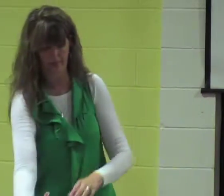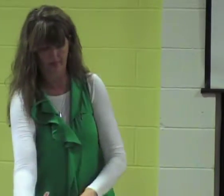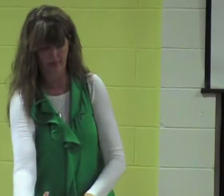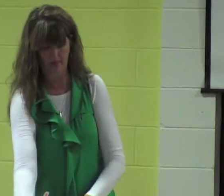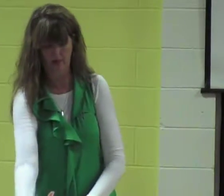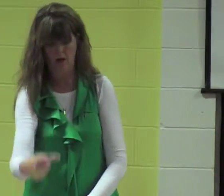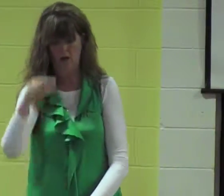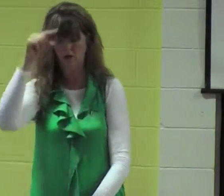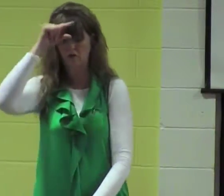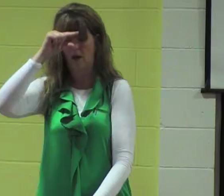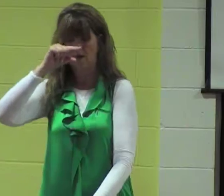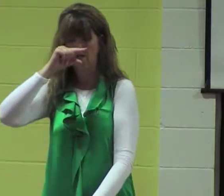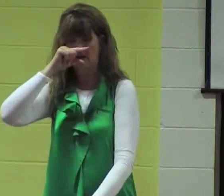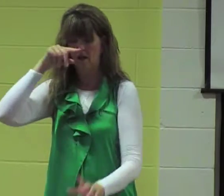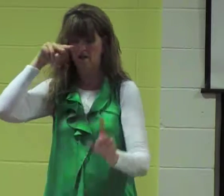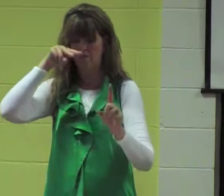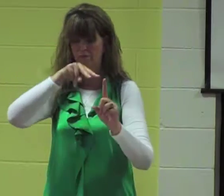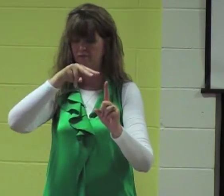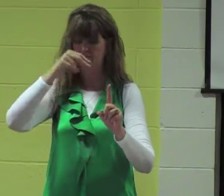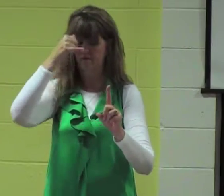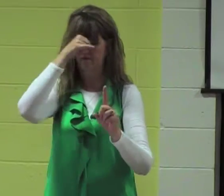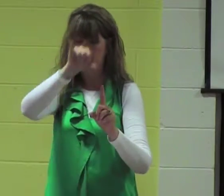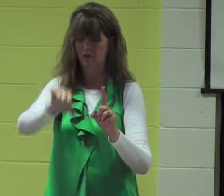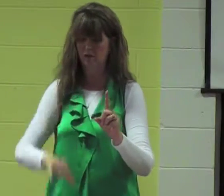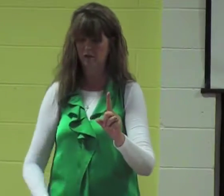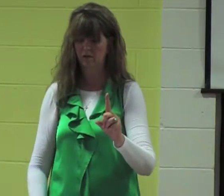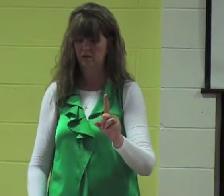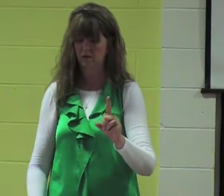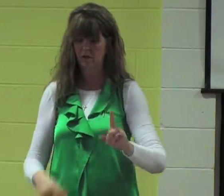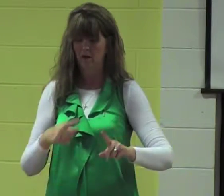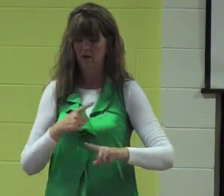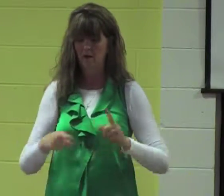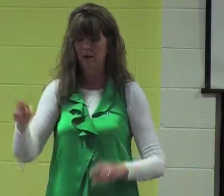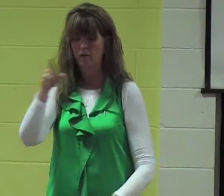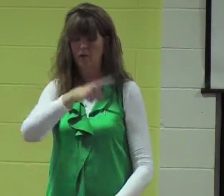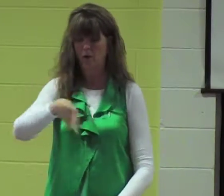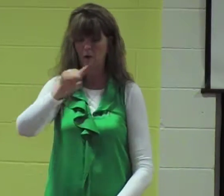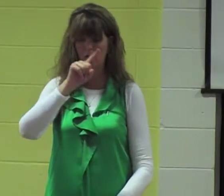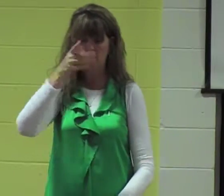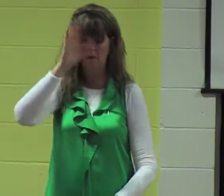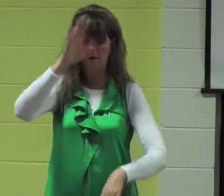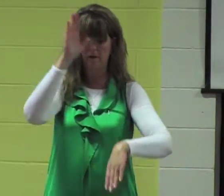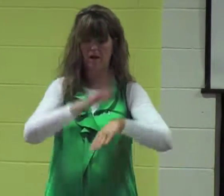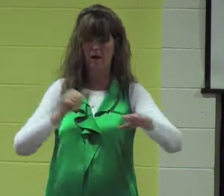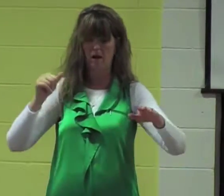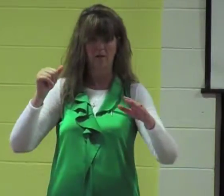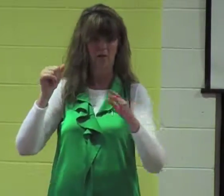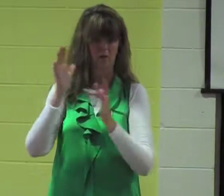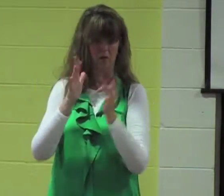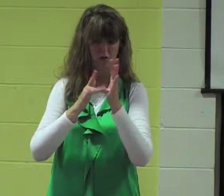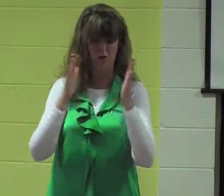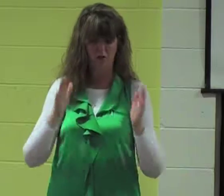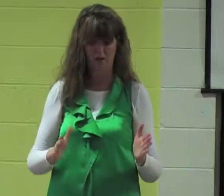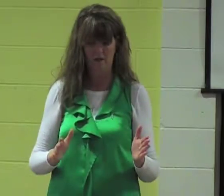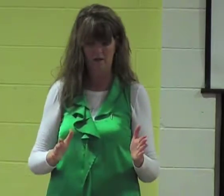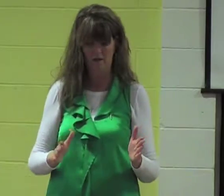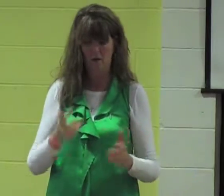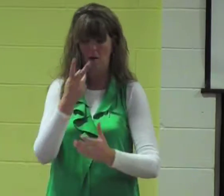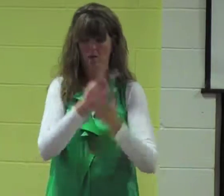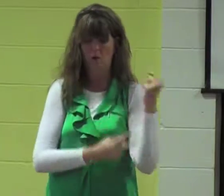a stubbling block to Jews and foolishness to Gentiles. But to those